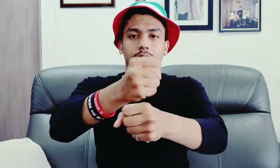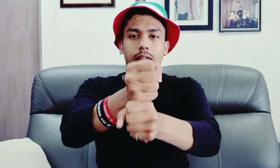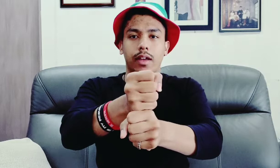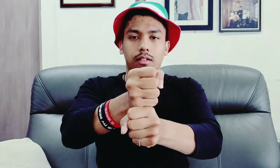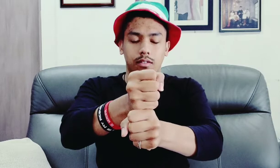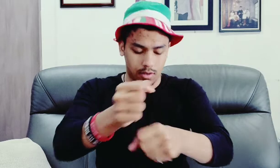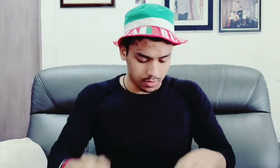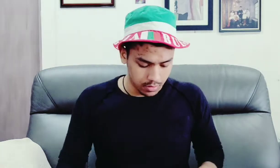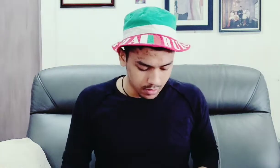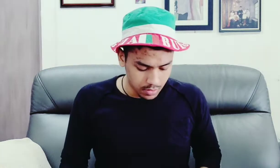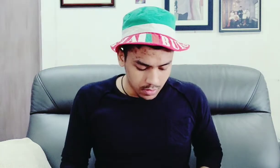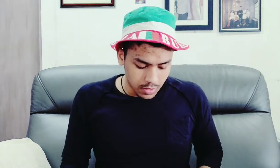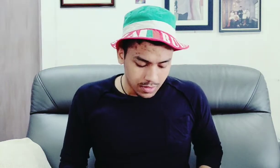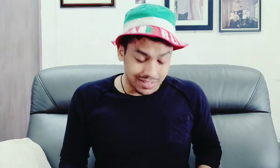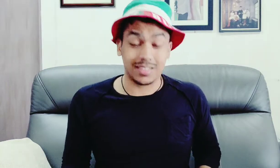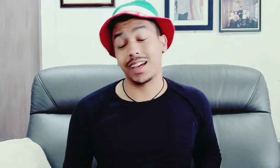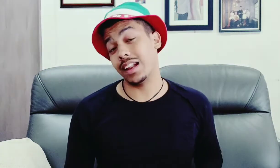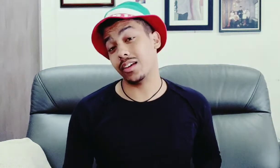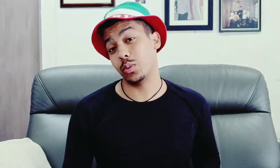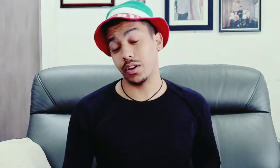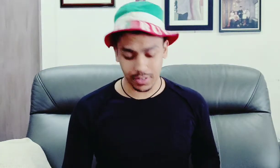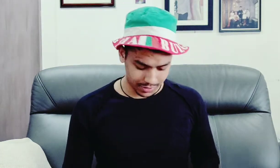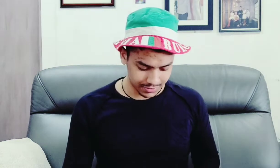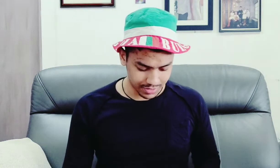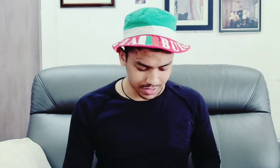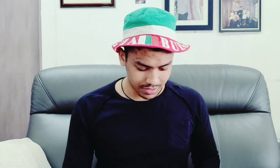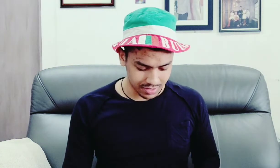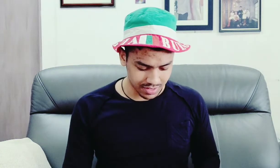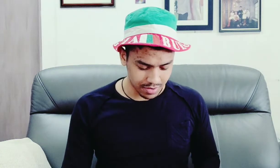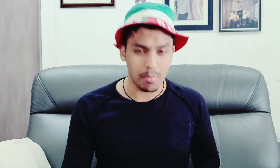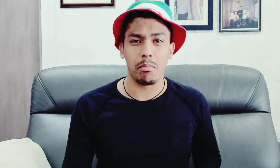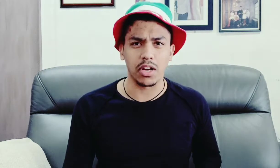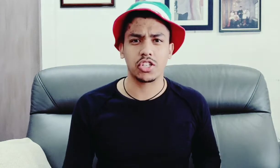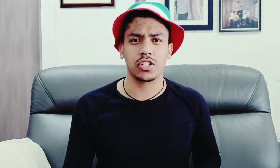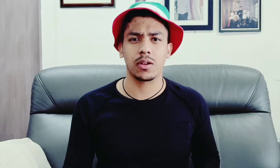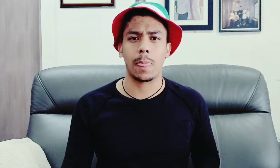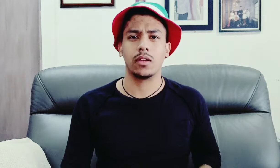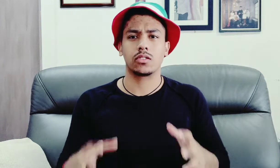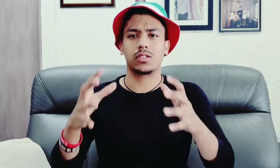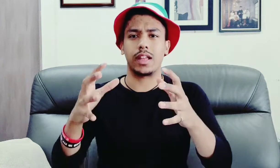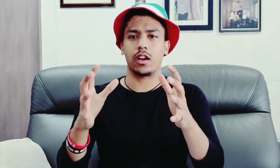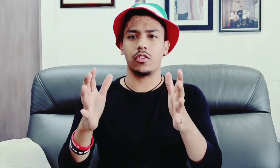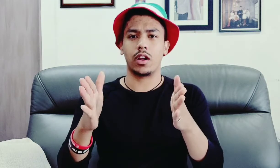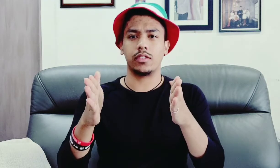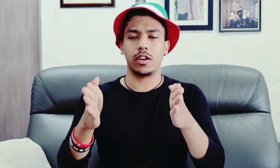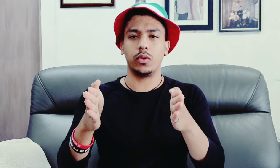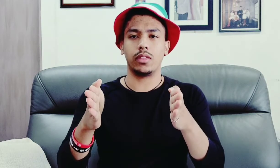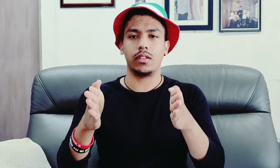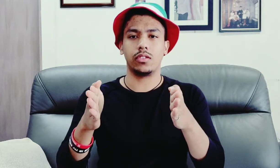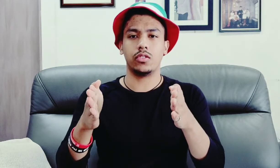and like that okay the second last word is much so it's like you got instead of doing this you